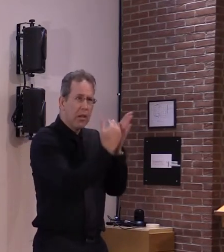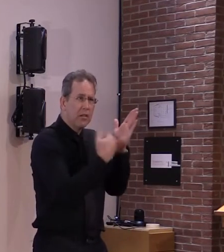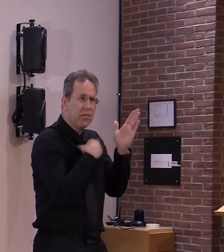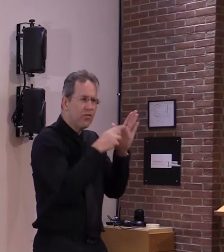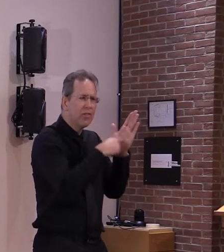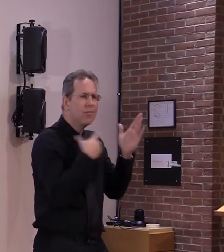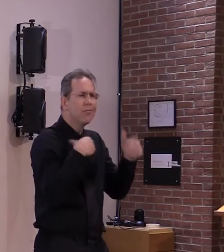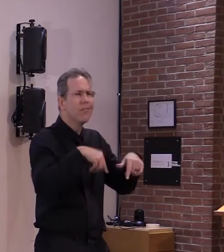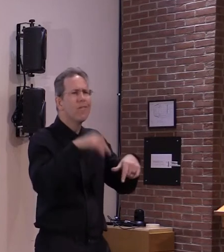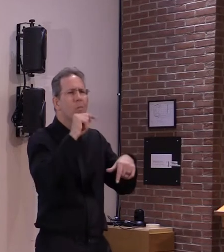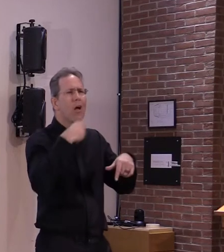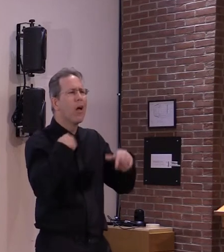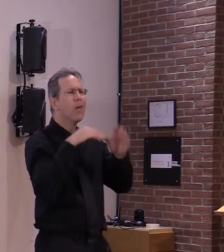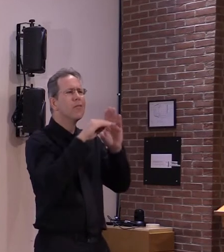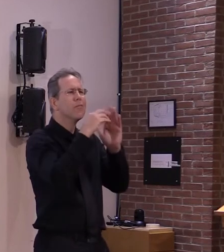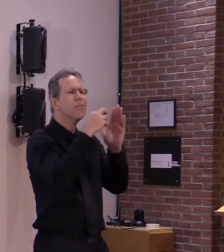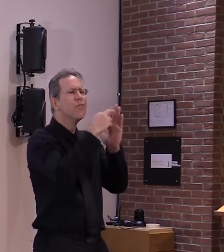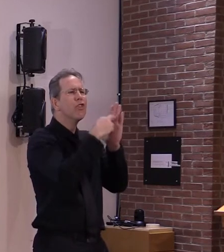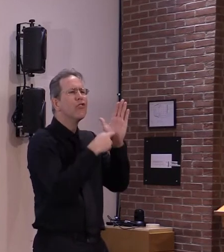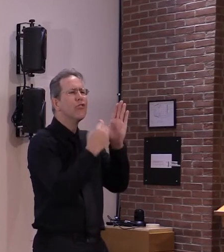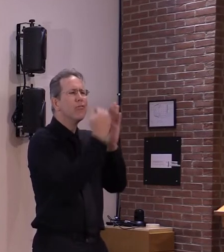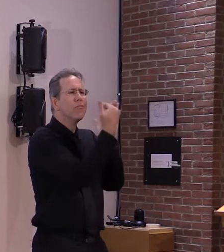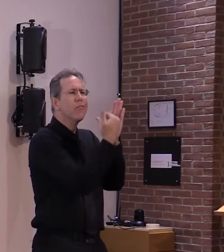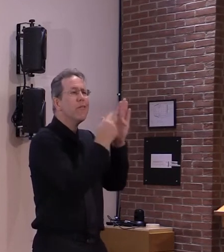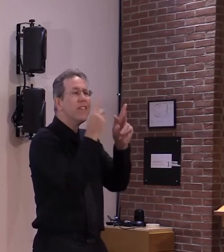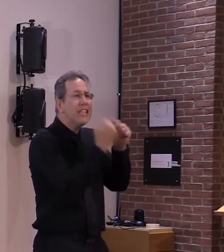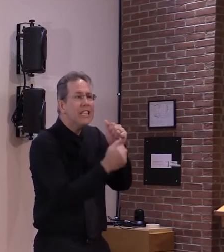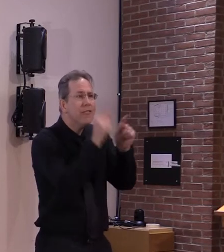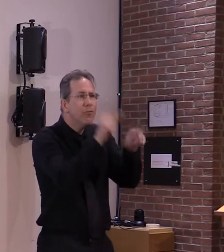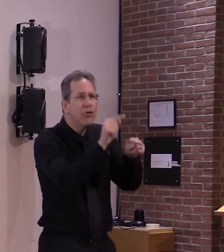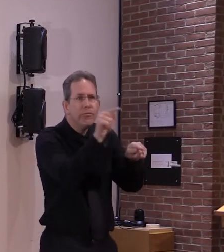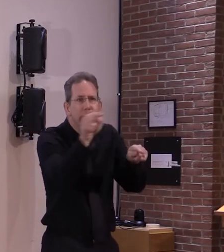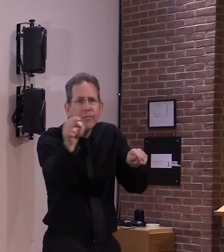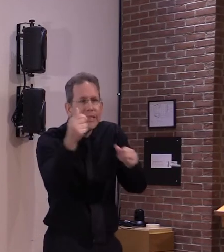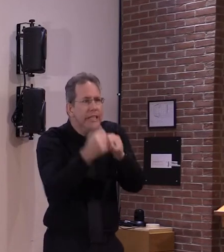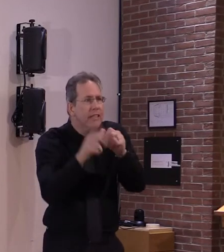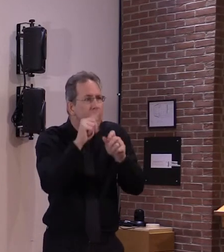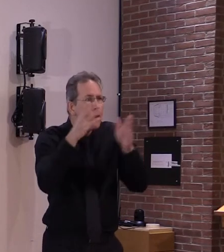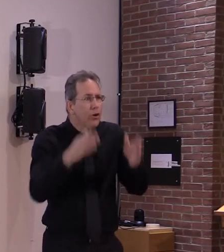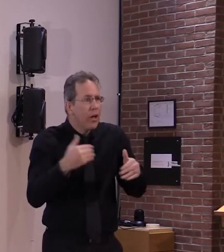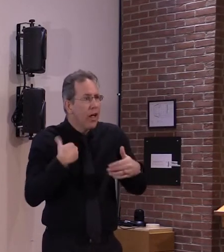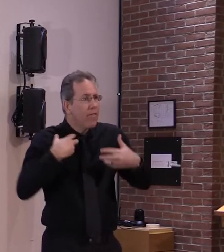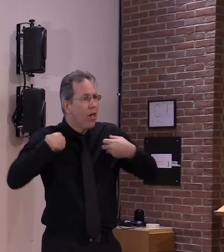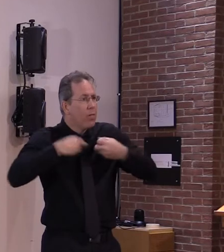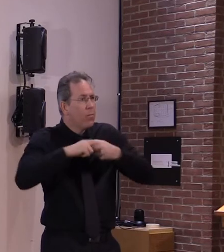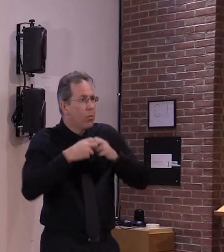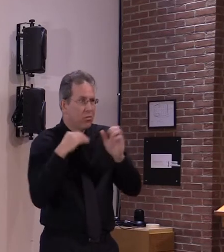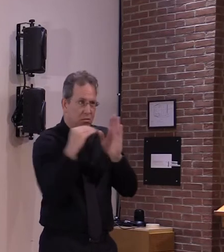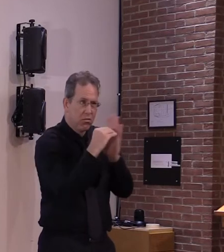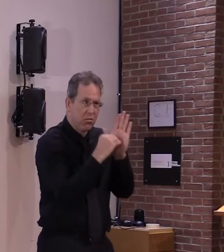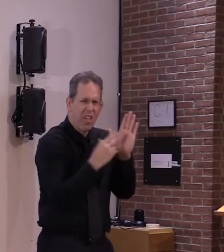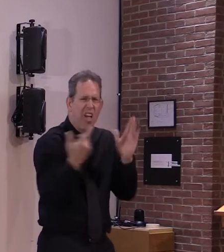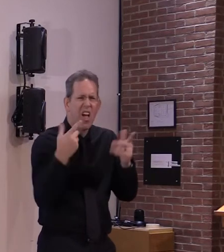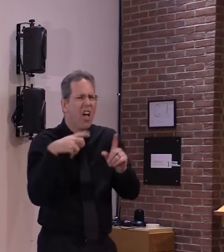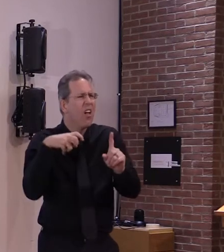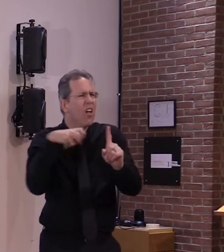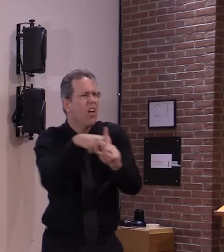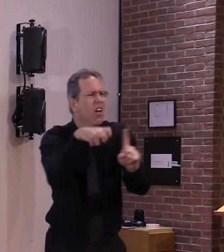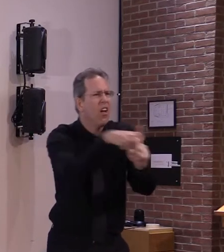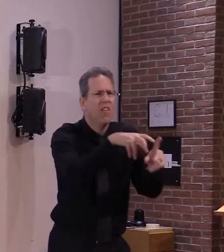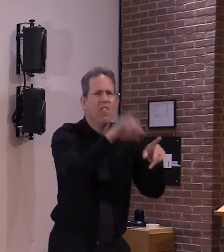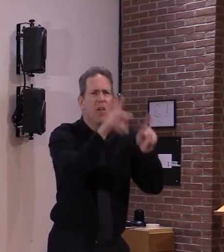um yeah though we do have lots of health statistics in the state um we don't have that specific